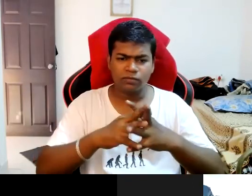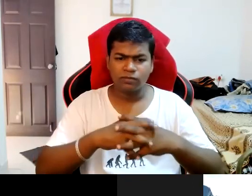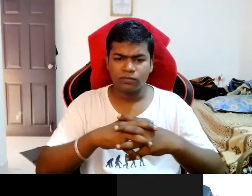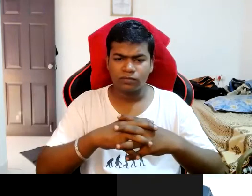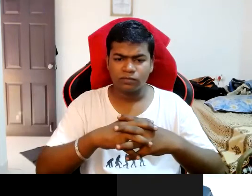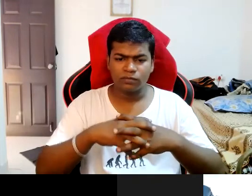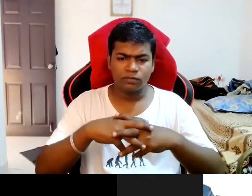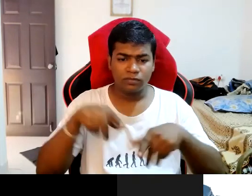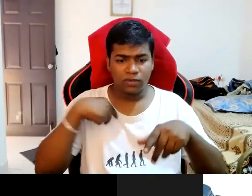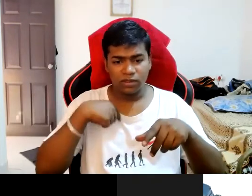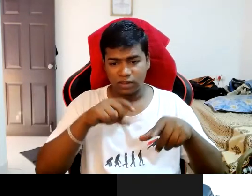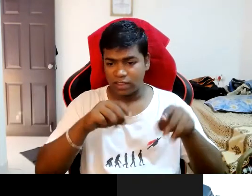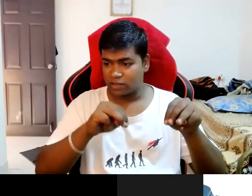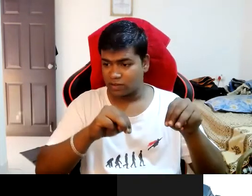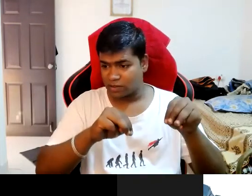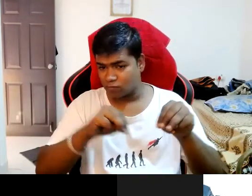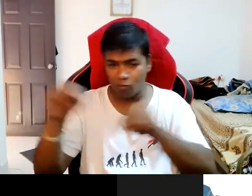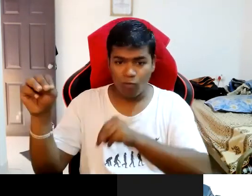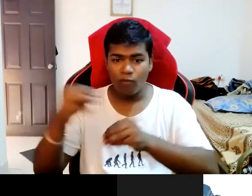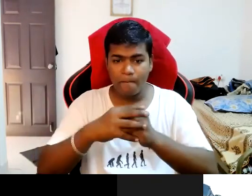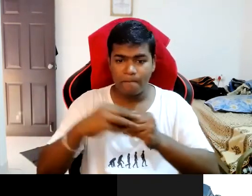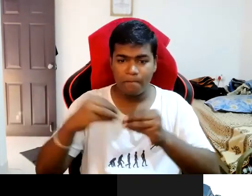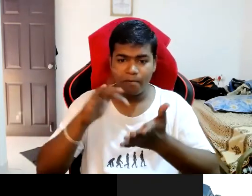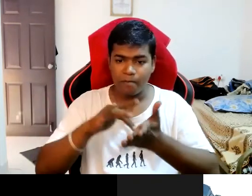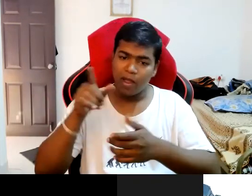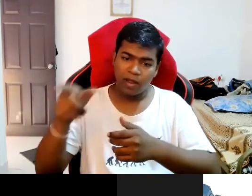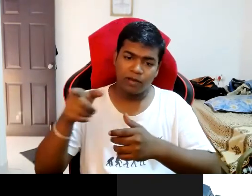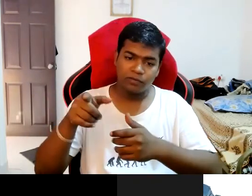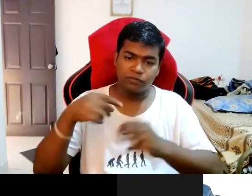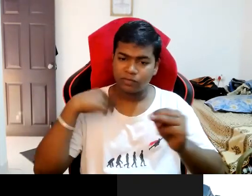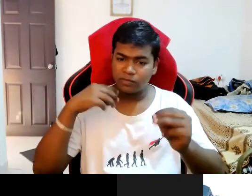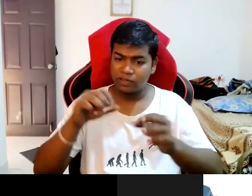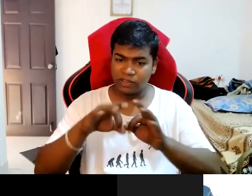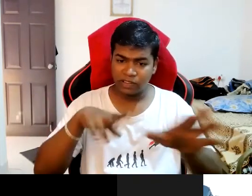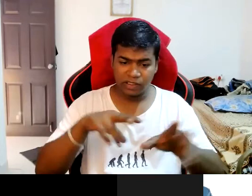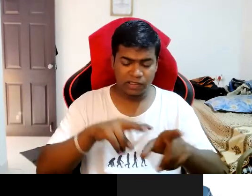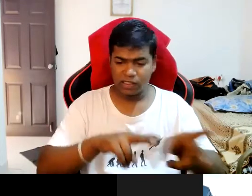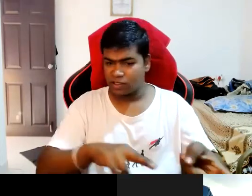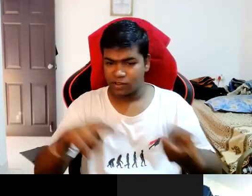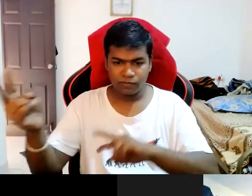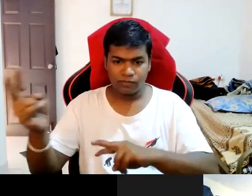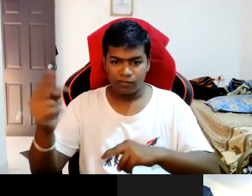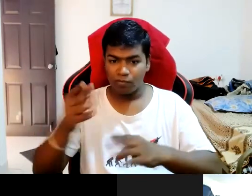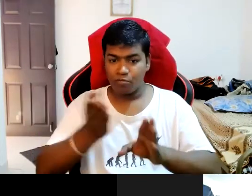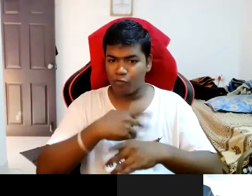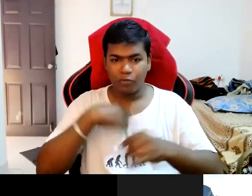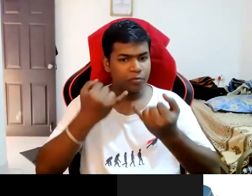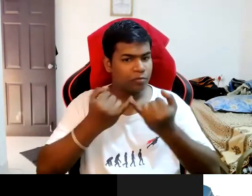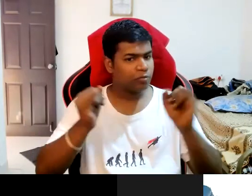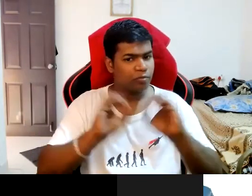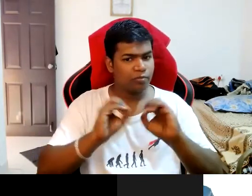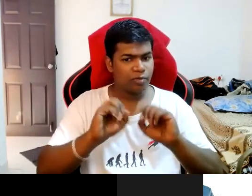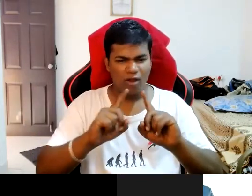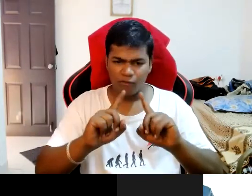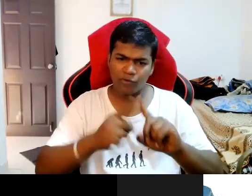city also I came to Bangalore so for me uh I never used to be like this it's the first